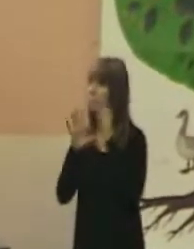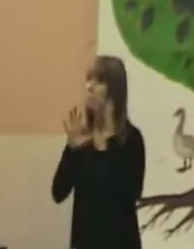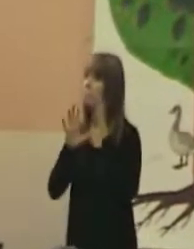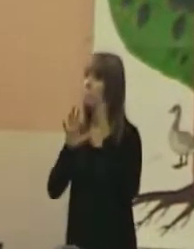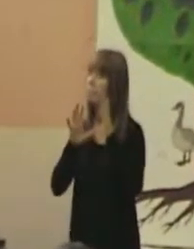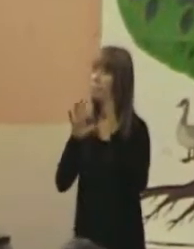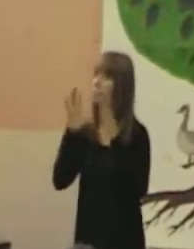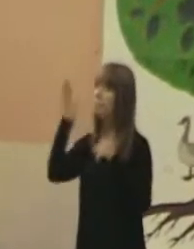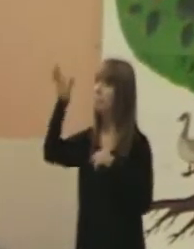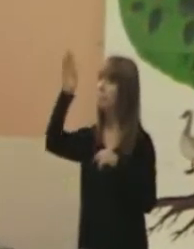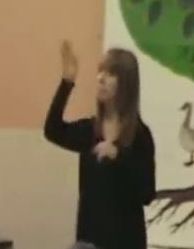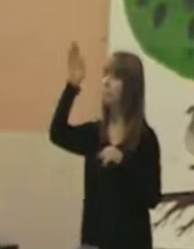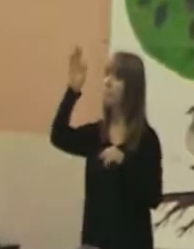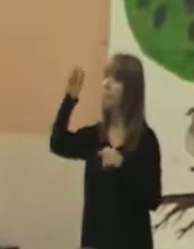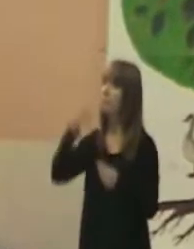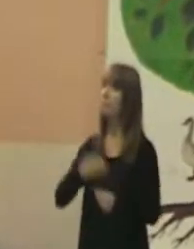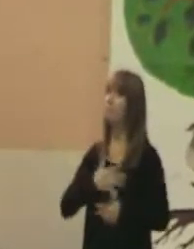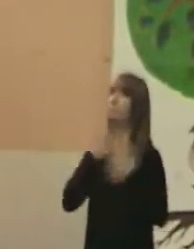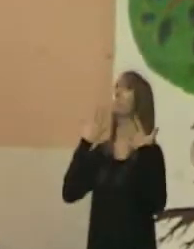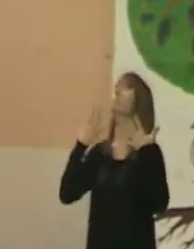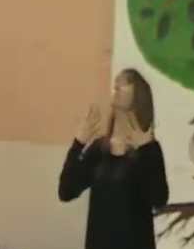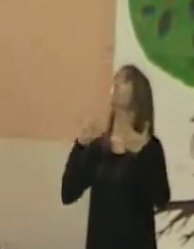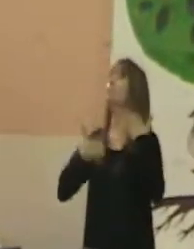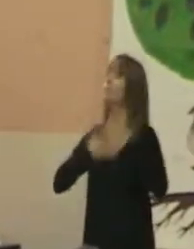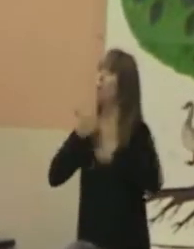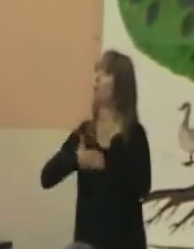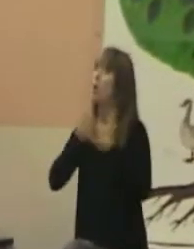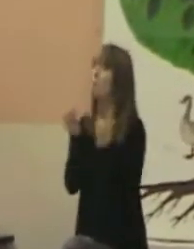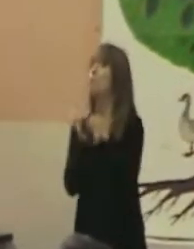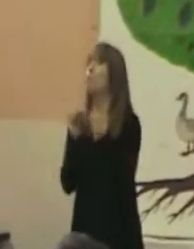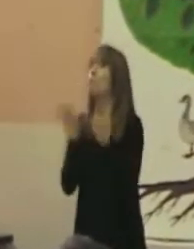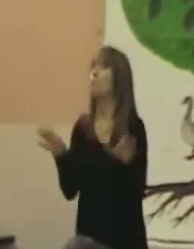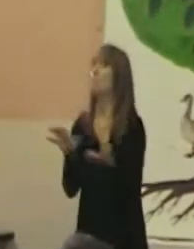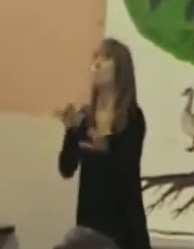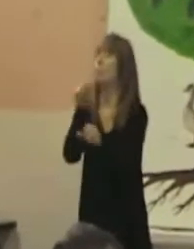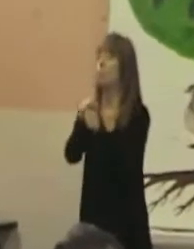to then close the meeting for us. So that's what our agenda looks like.